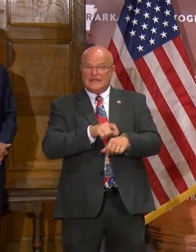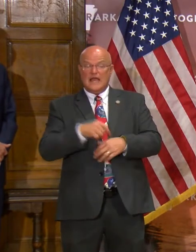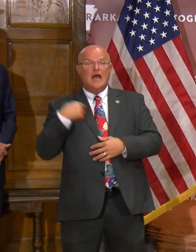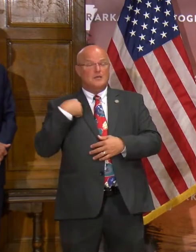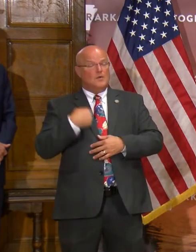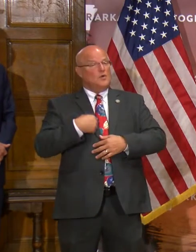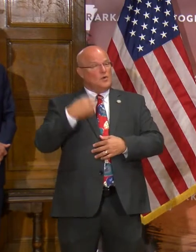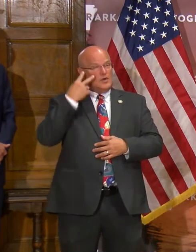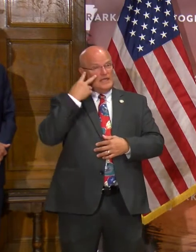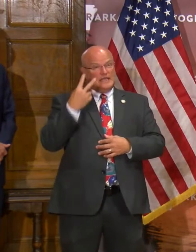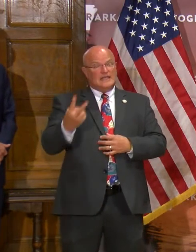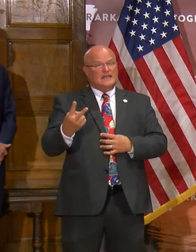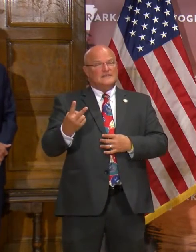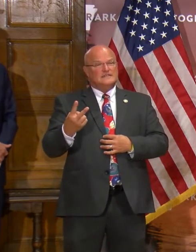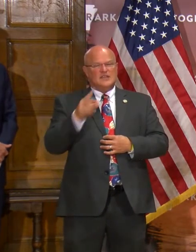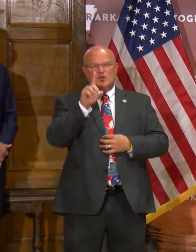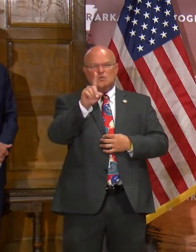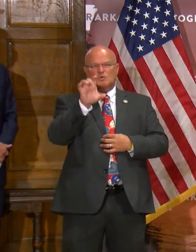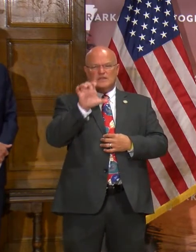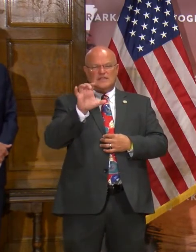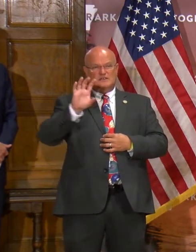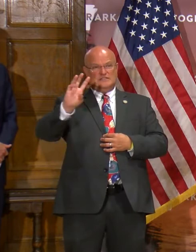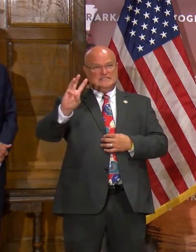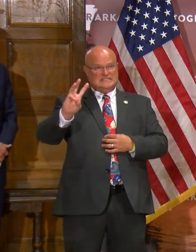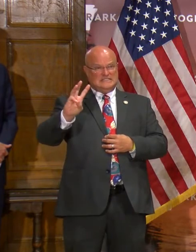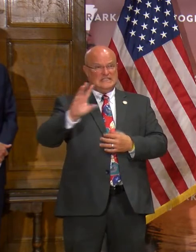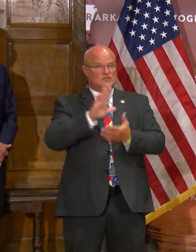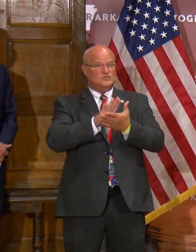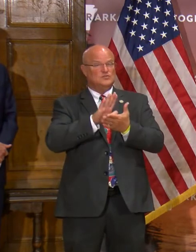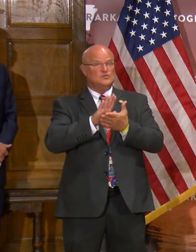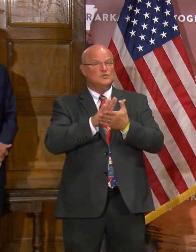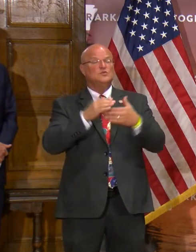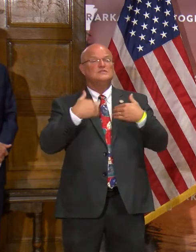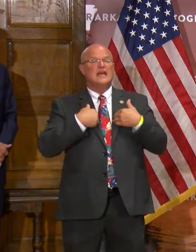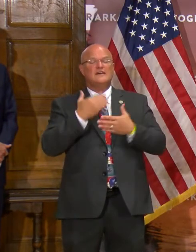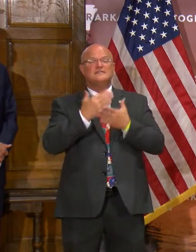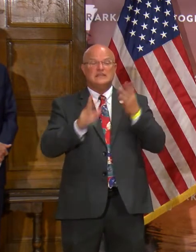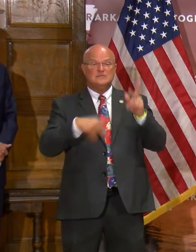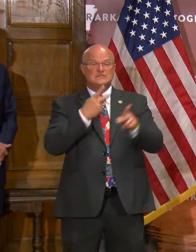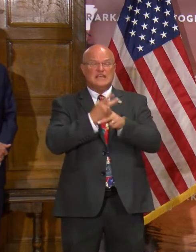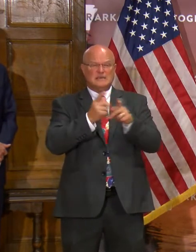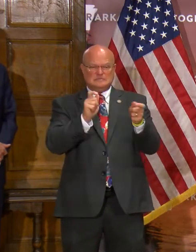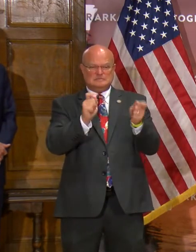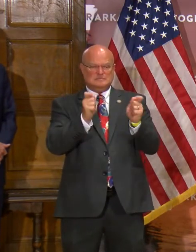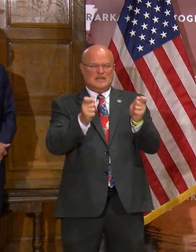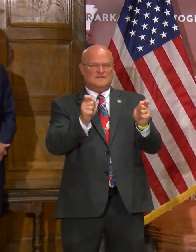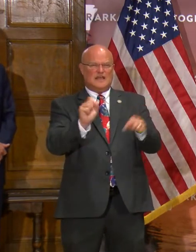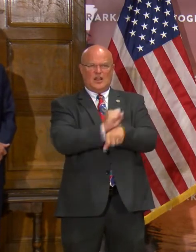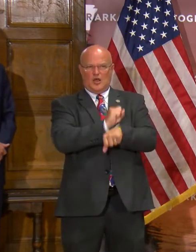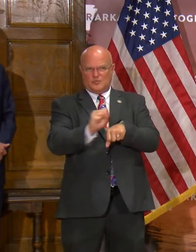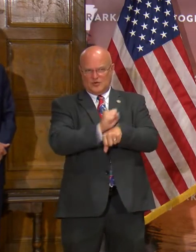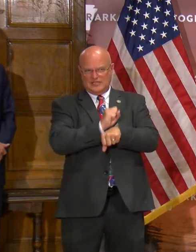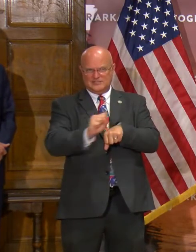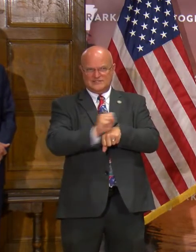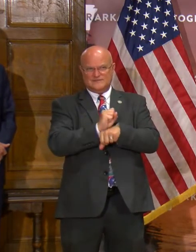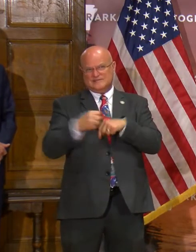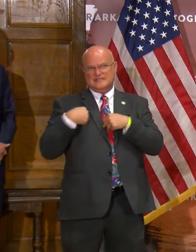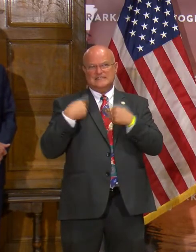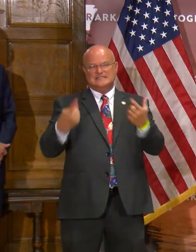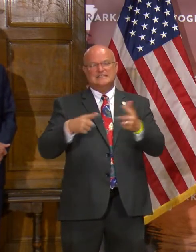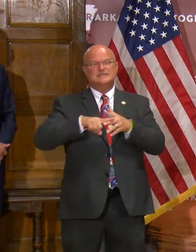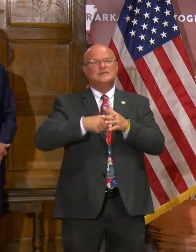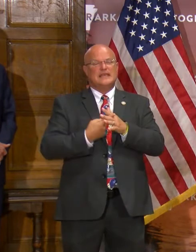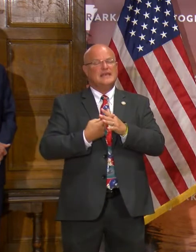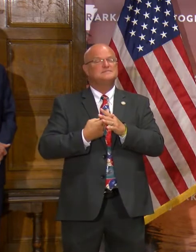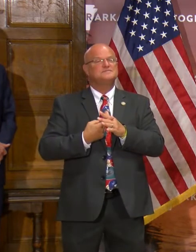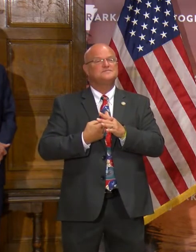seen 106 schools that have had some type of modified operations since the